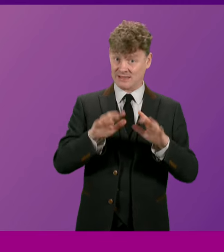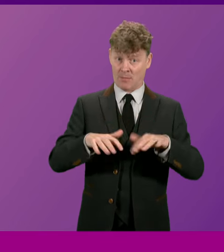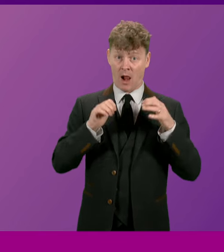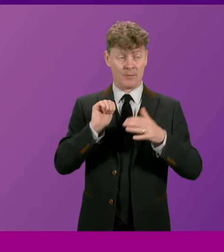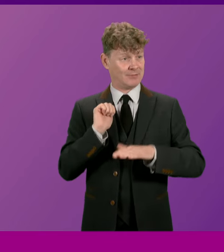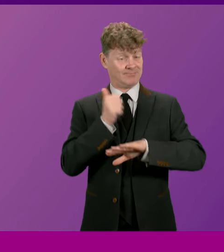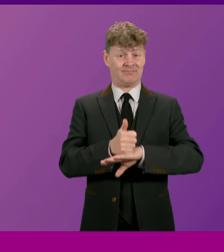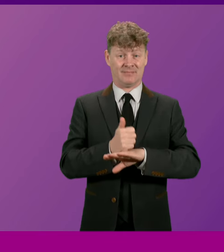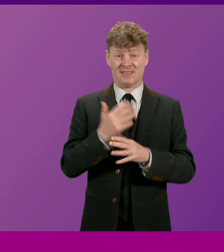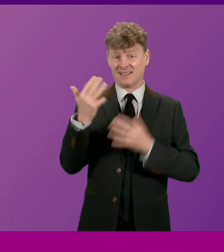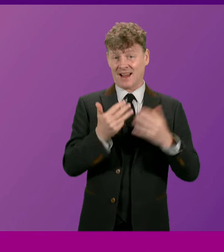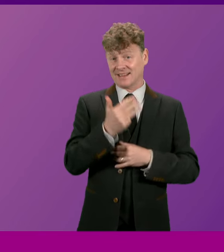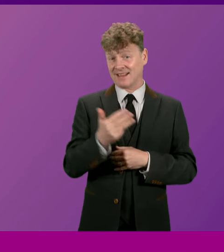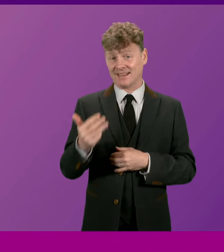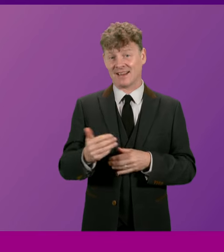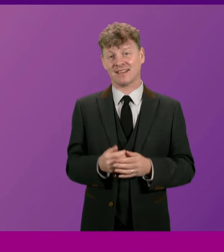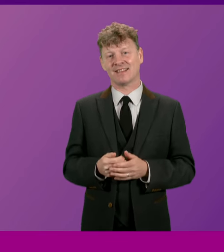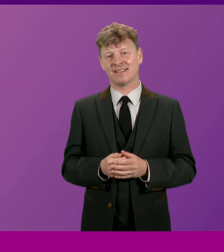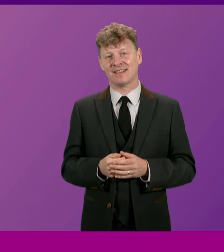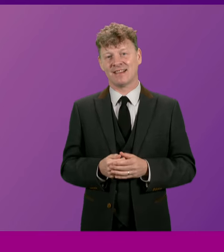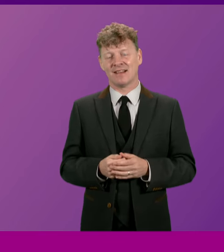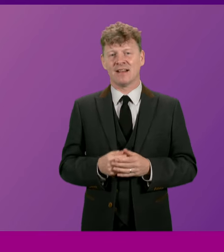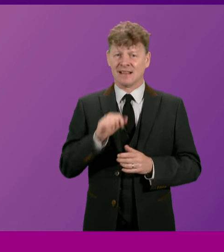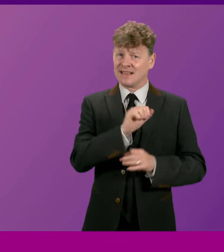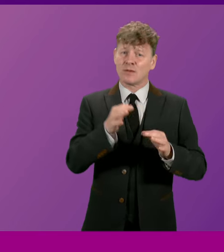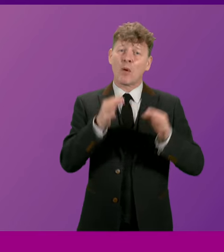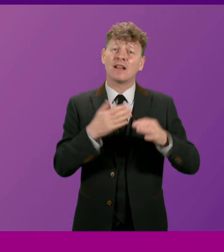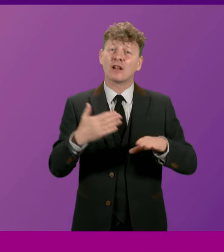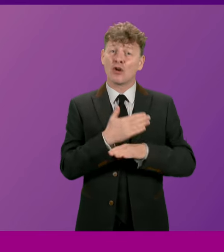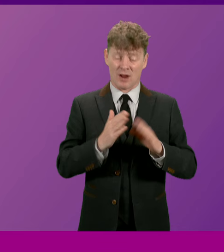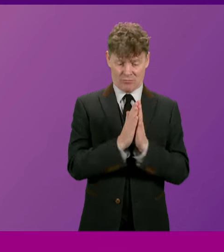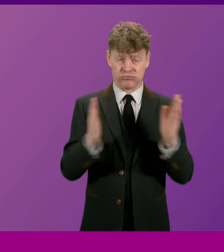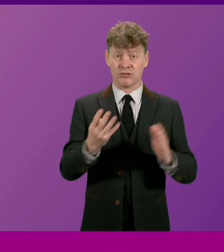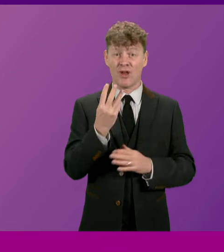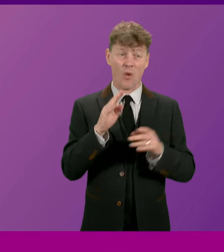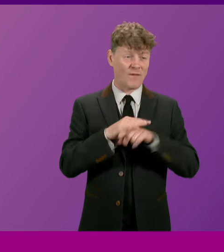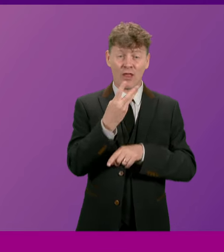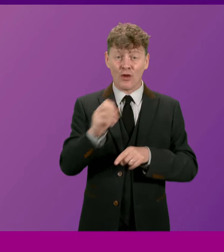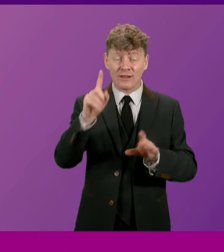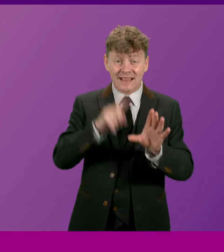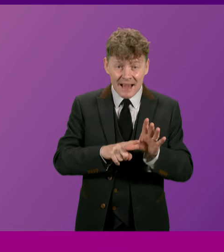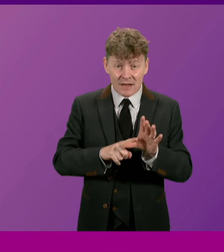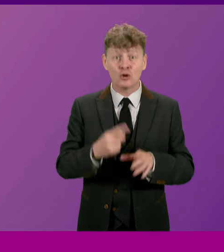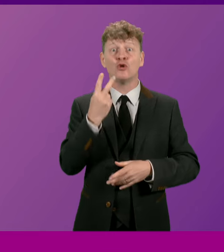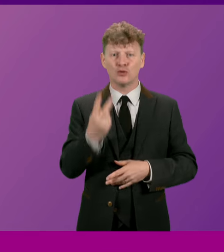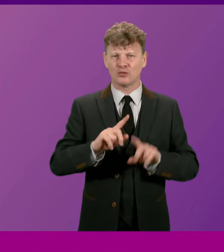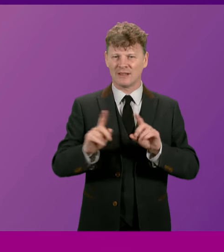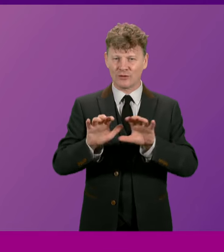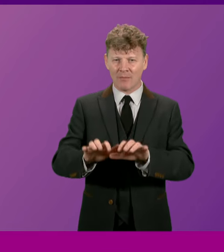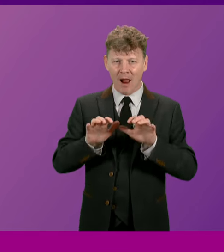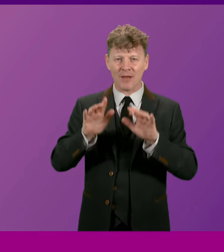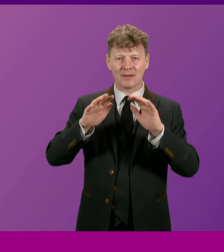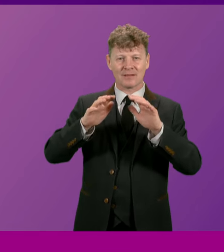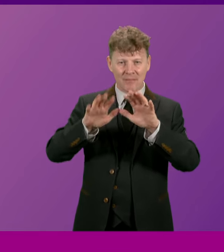elected in 1999. In a political career that spanned three decades and two parliaments, Alex